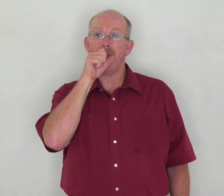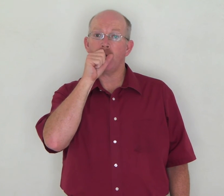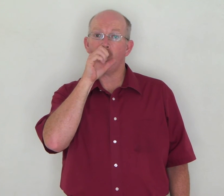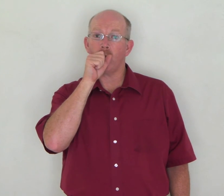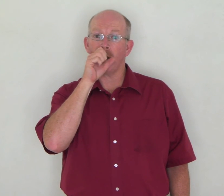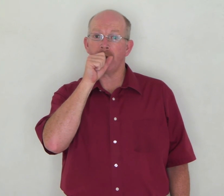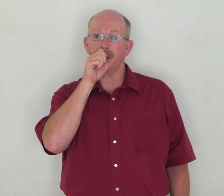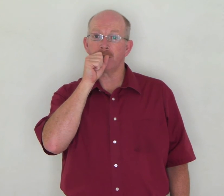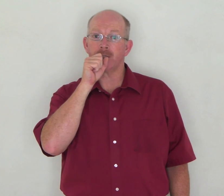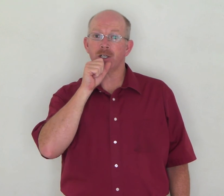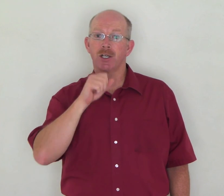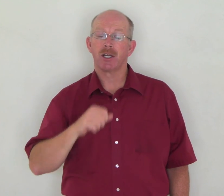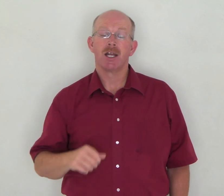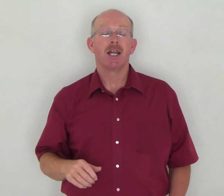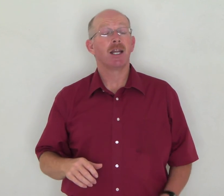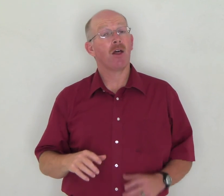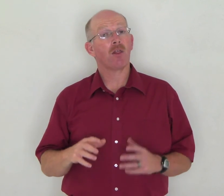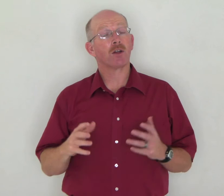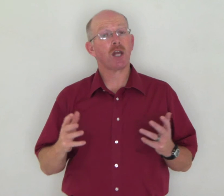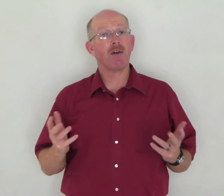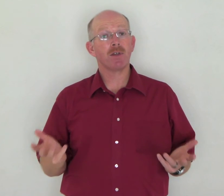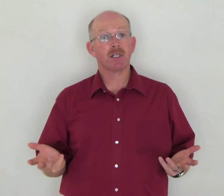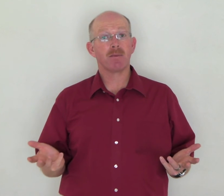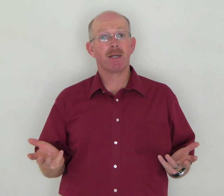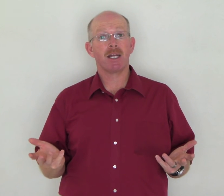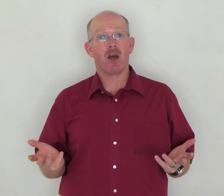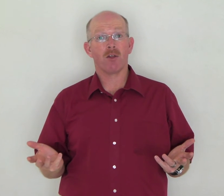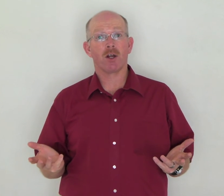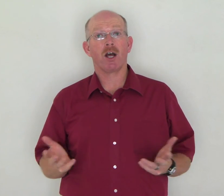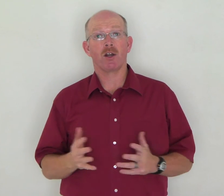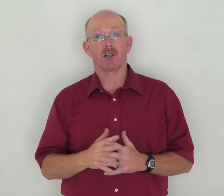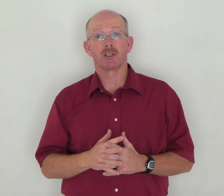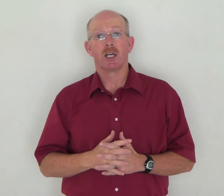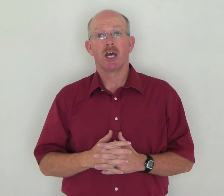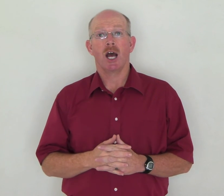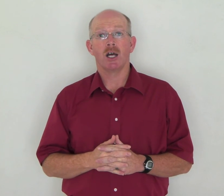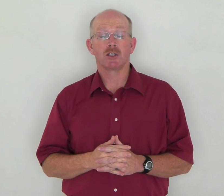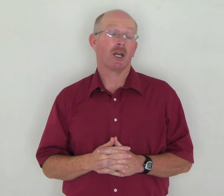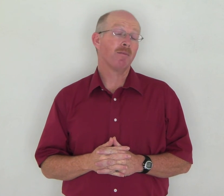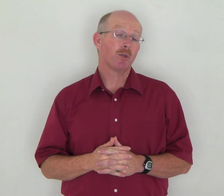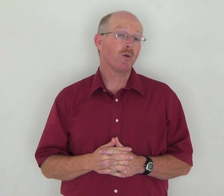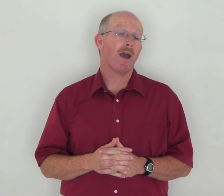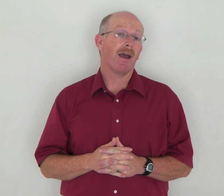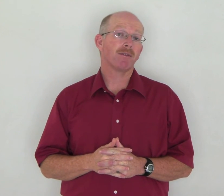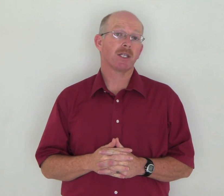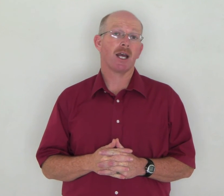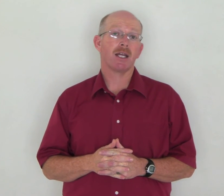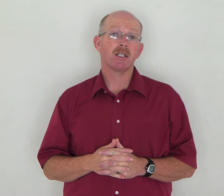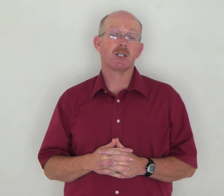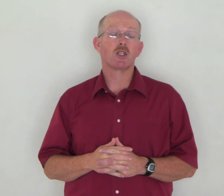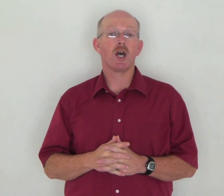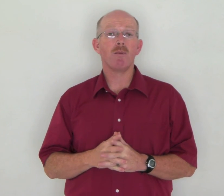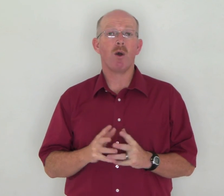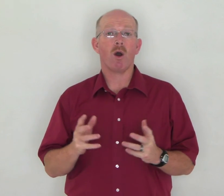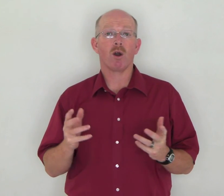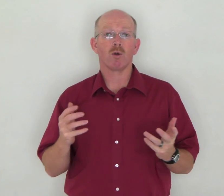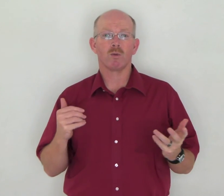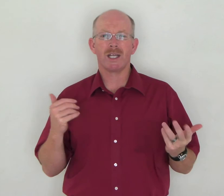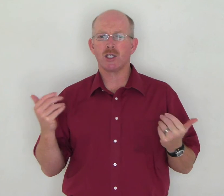And orange. Now there's obviously many other colors. Some do have signs. Some are regional